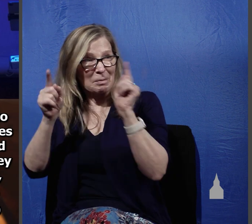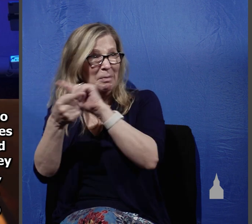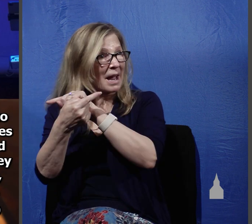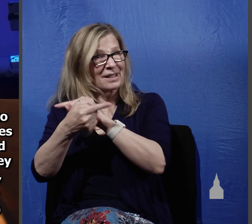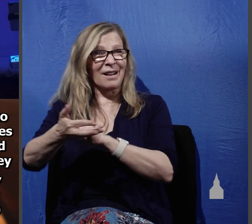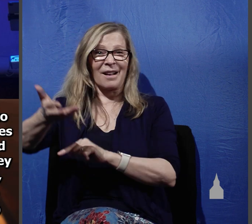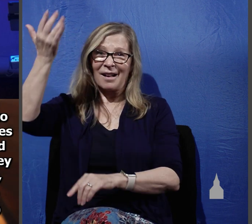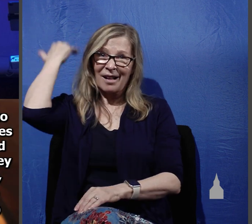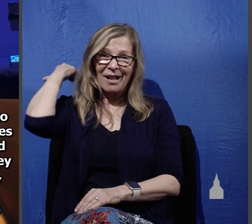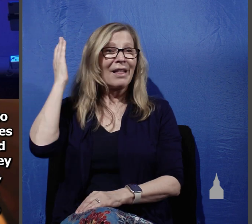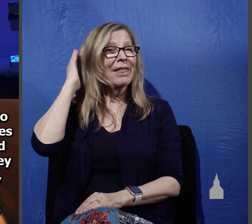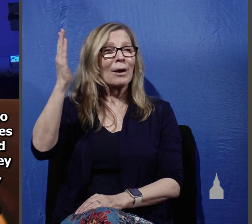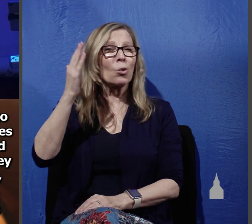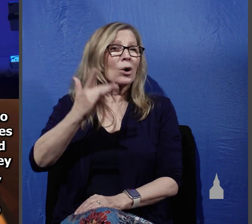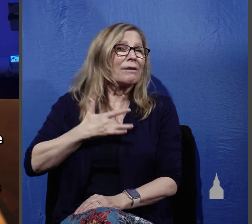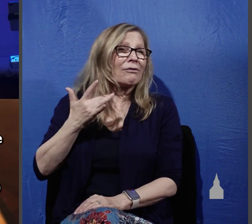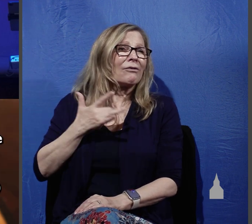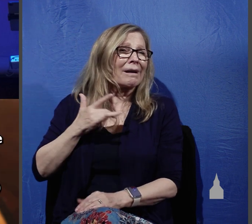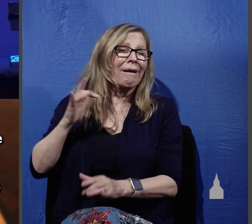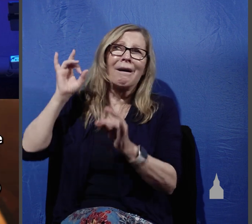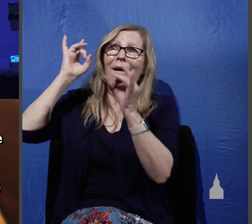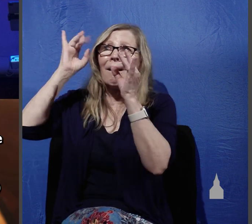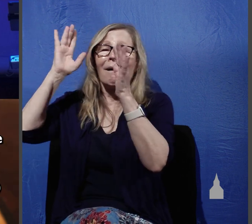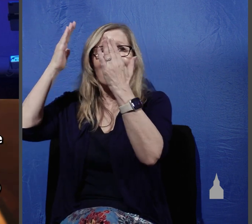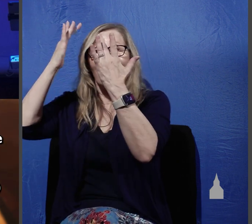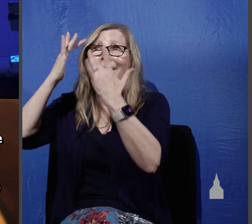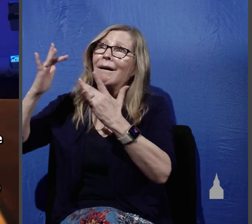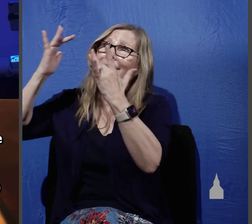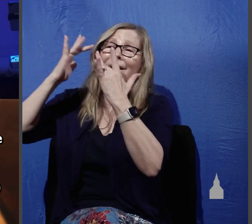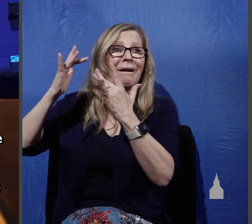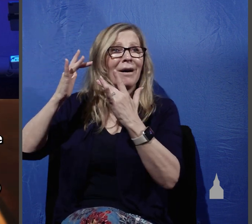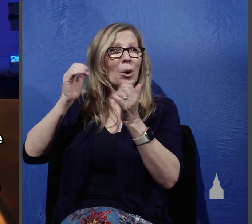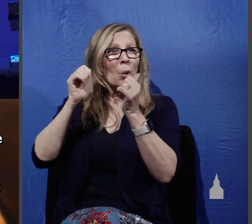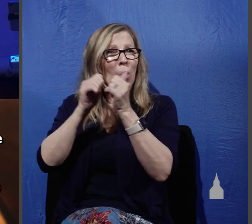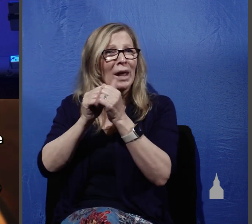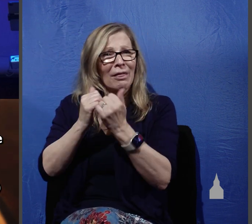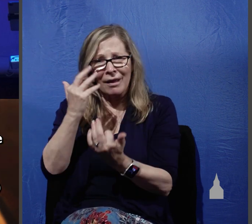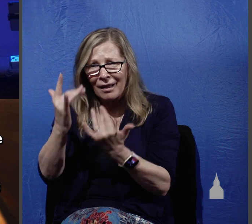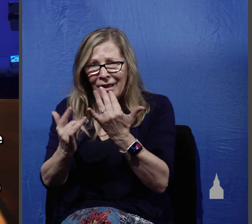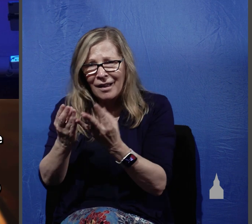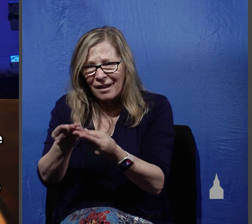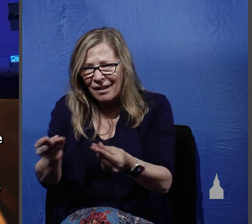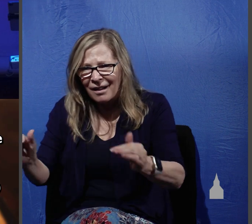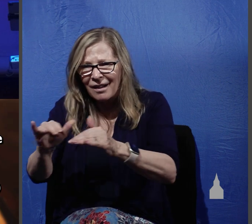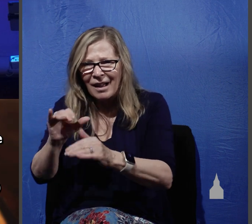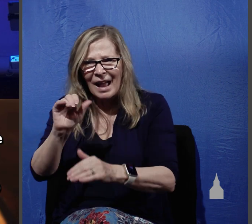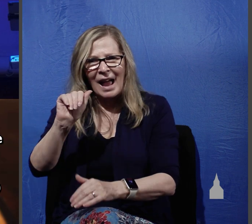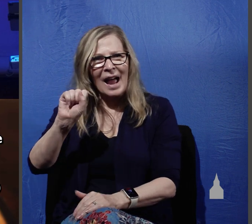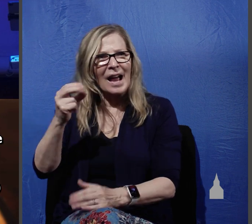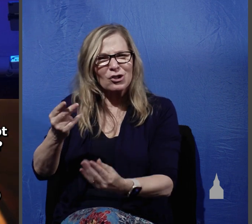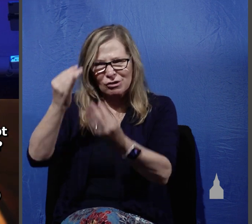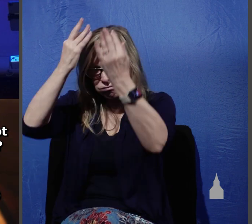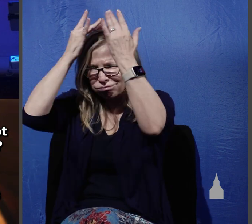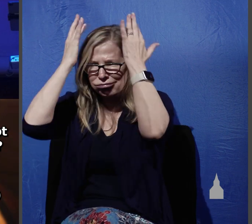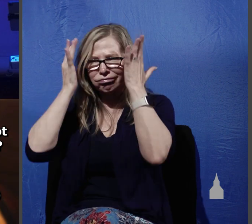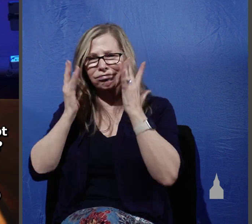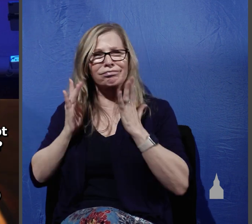sackcloth and ashes. But it will be more tolerable for Tyre and Sidon in the judgment than for you. And you, Capernaum,